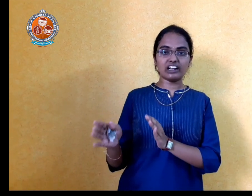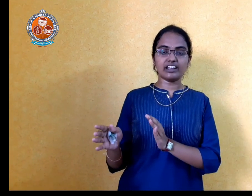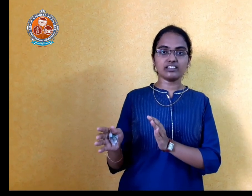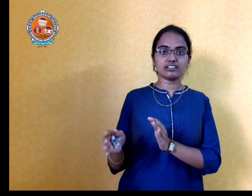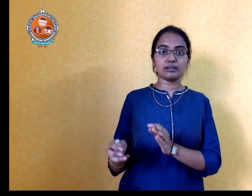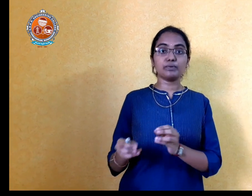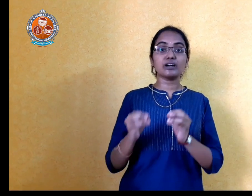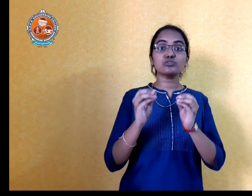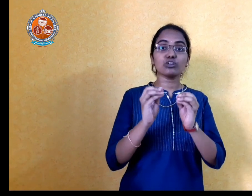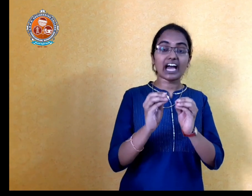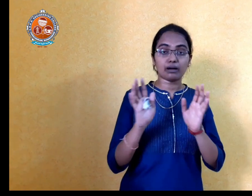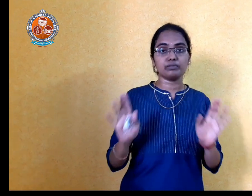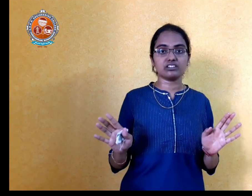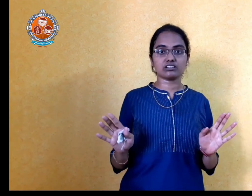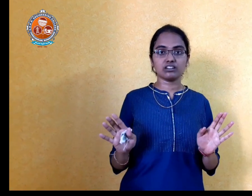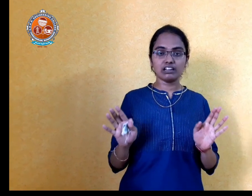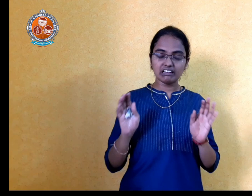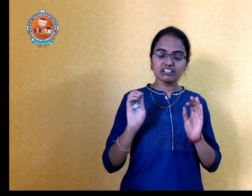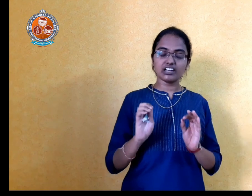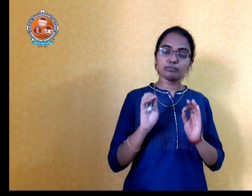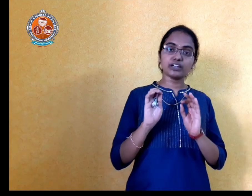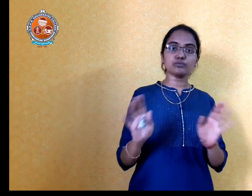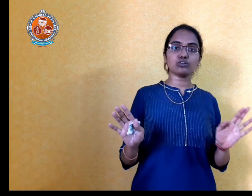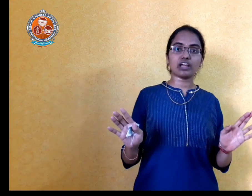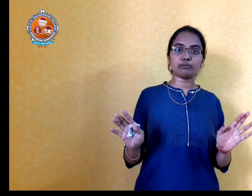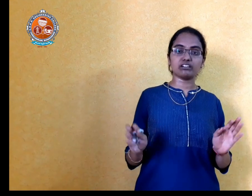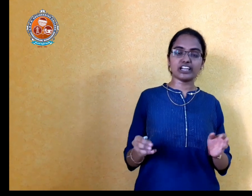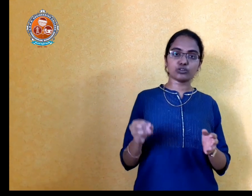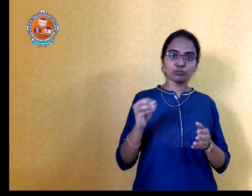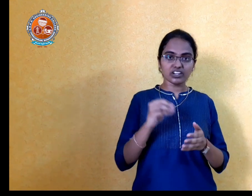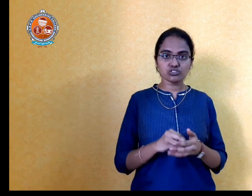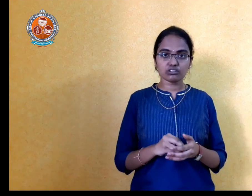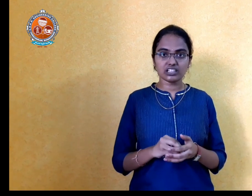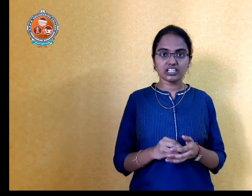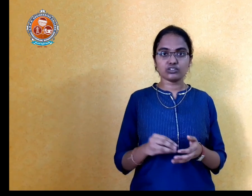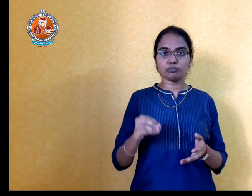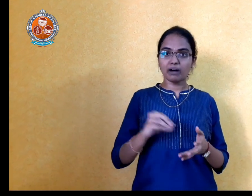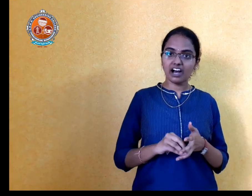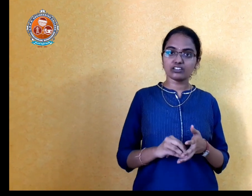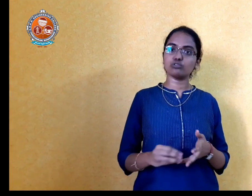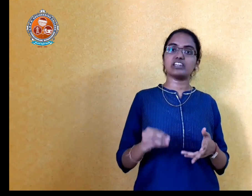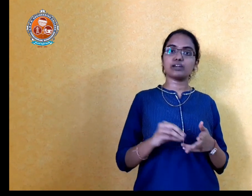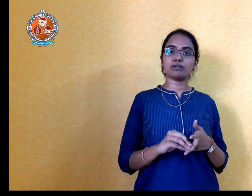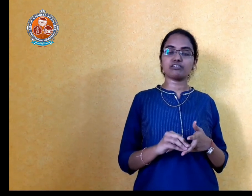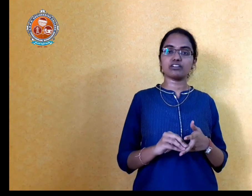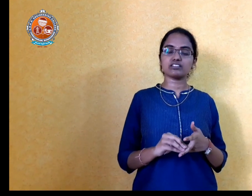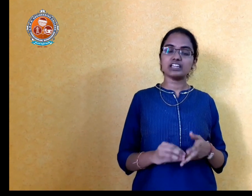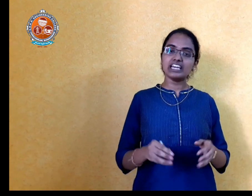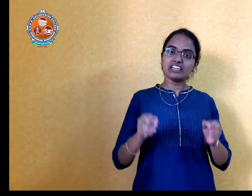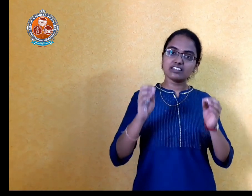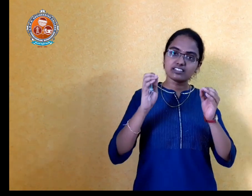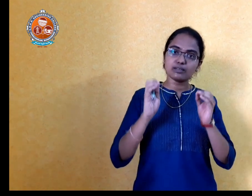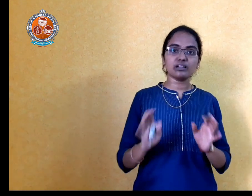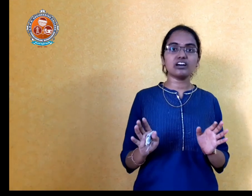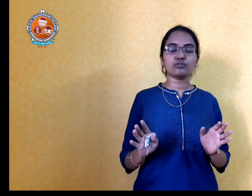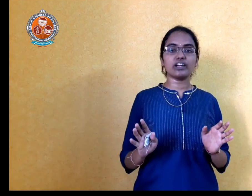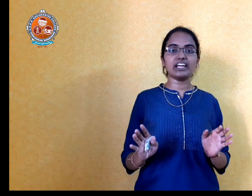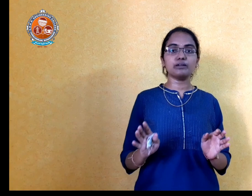days, it becomes your habit. Literally, becomes your habit. Like you brush your teeth, you bath, you take breakfast. In a similar way, it